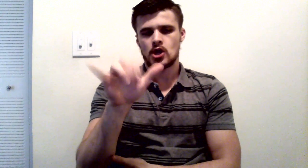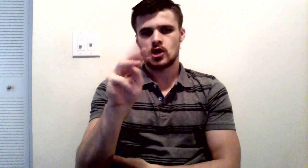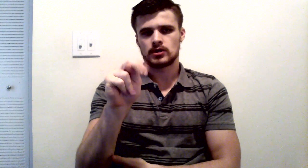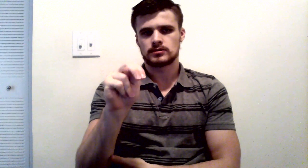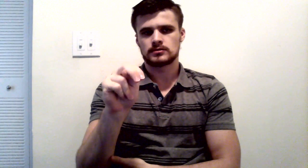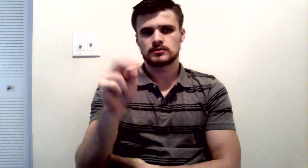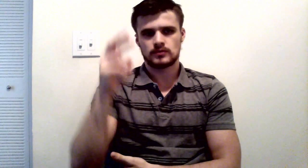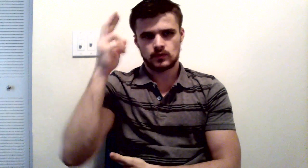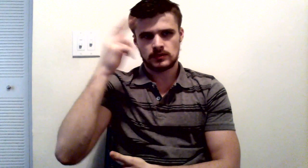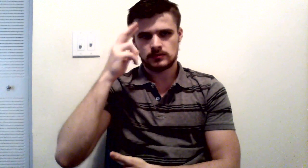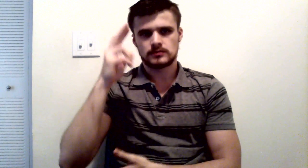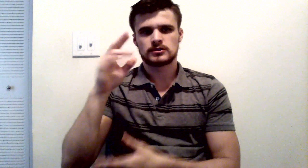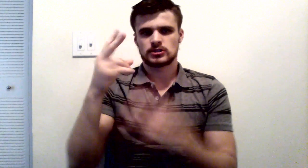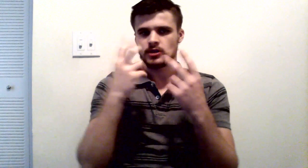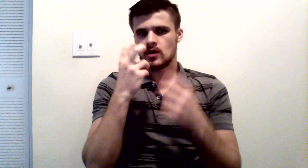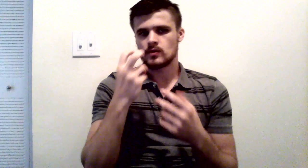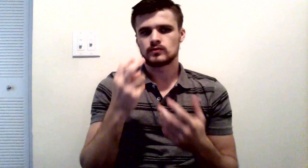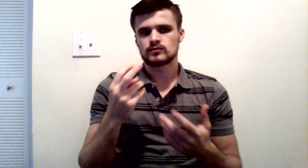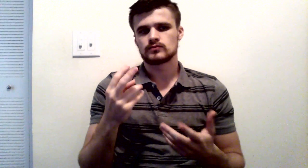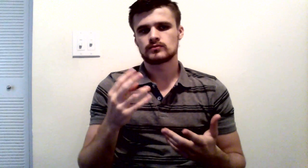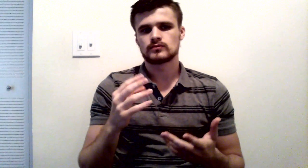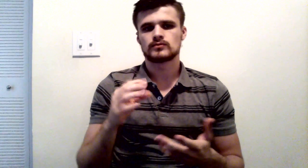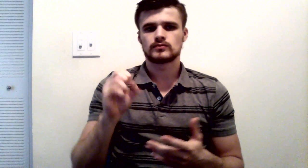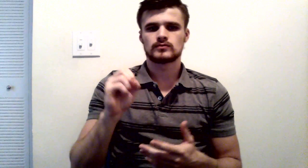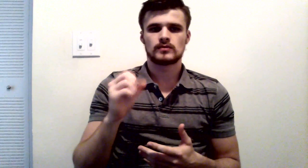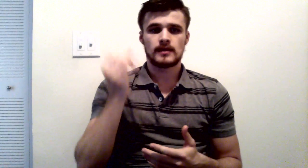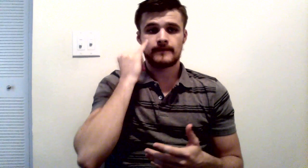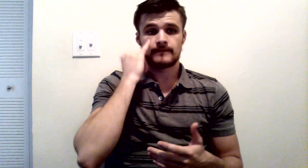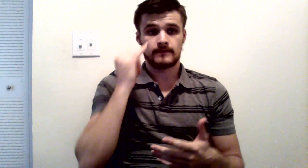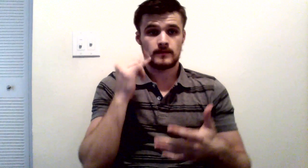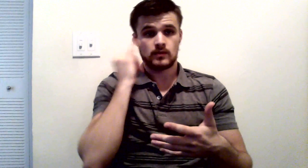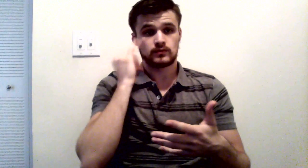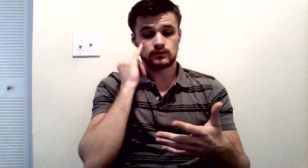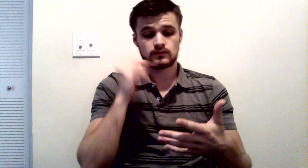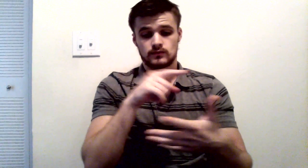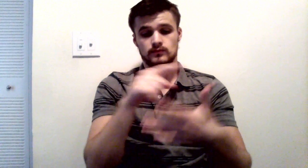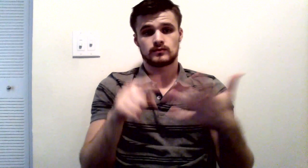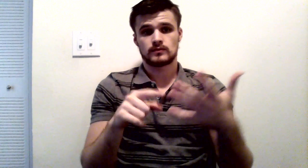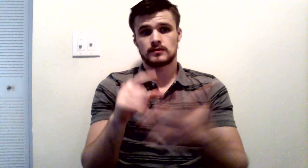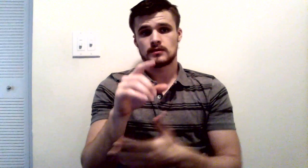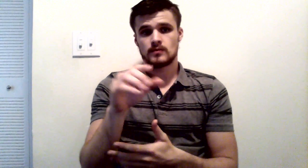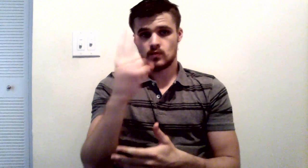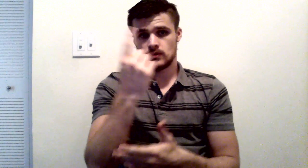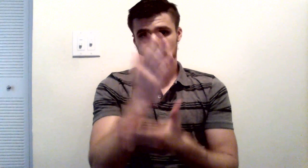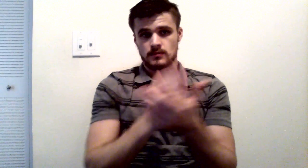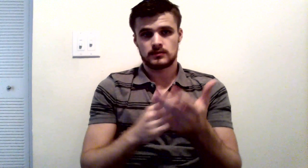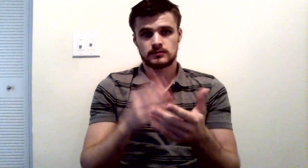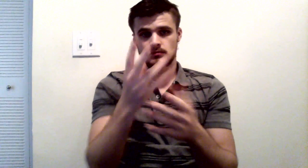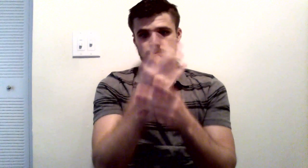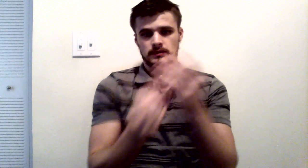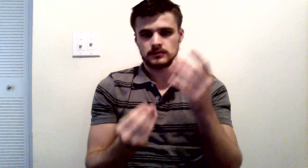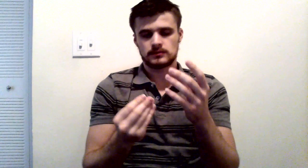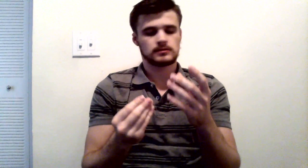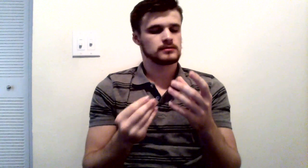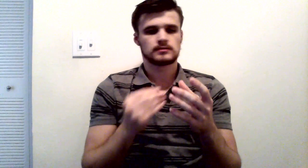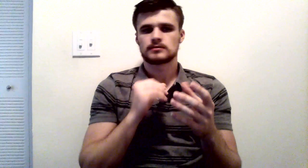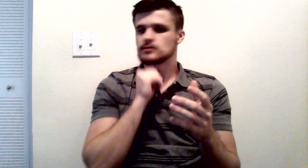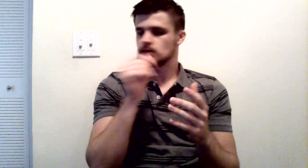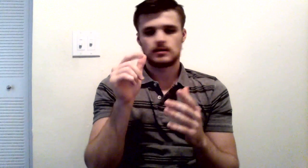the reasonable doubt for a crime to have occurred. If an element is missing, no crime occurred. Even if it sounds like a crime, both